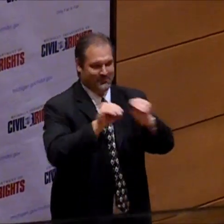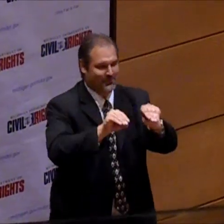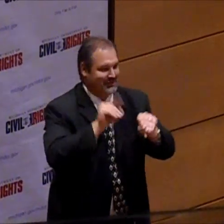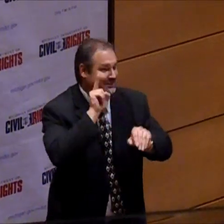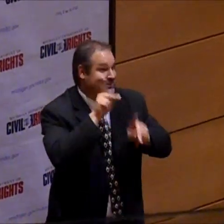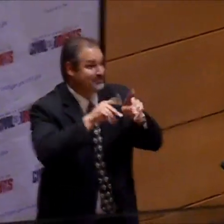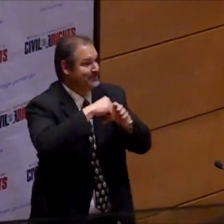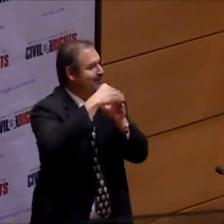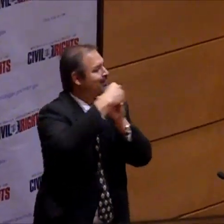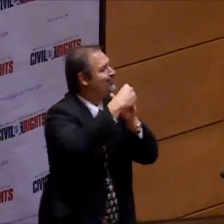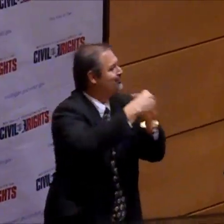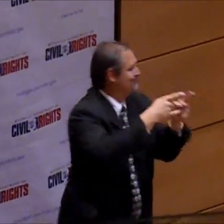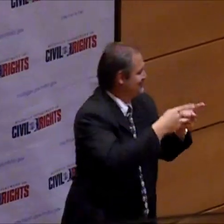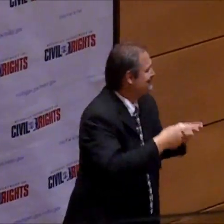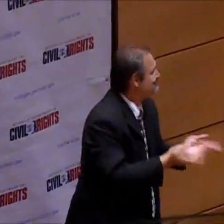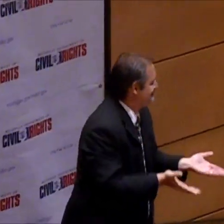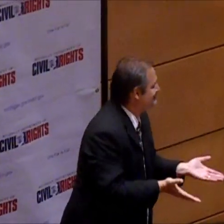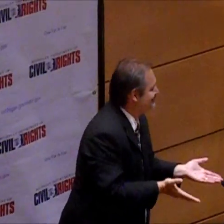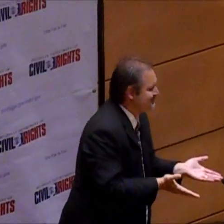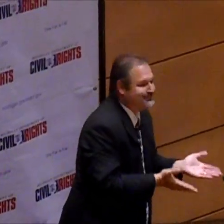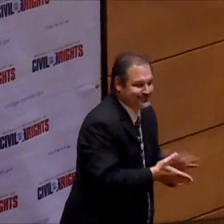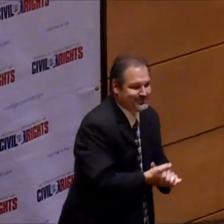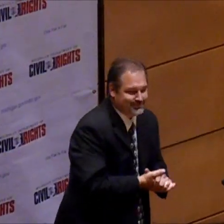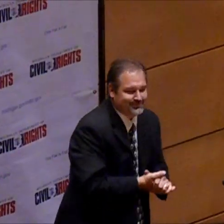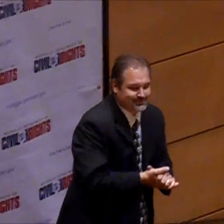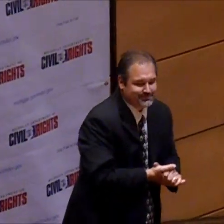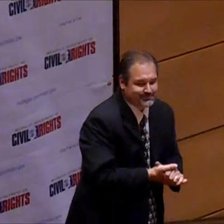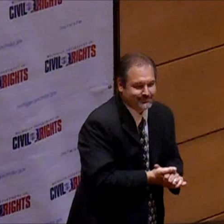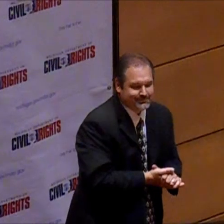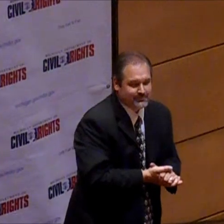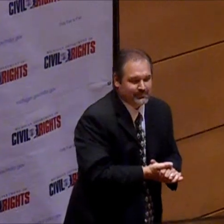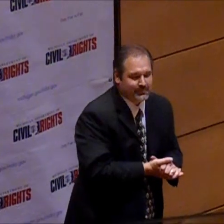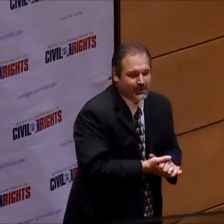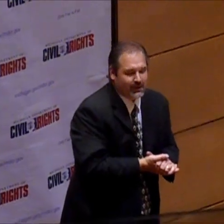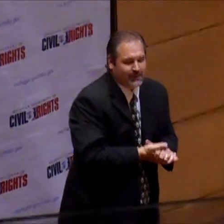people are nervous about putting deaf people in those positions.